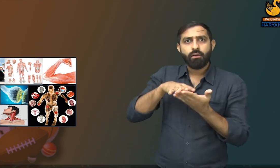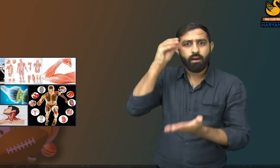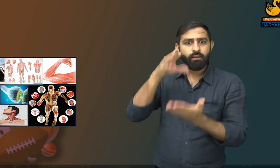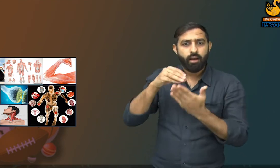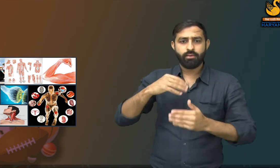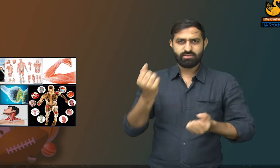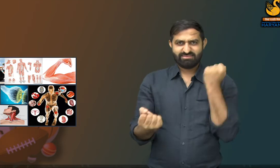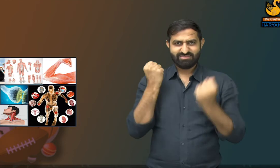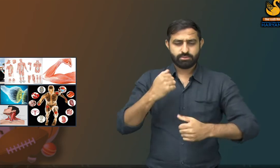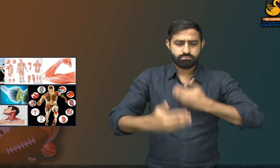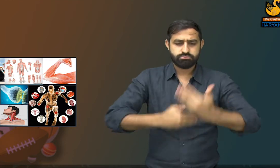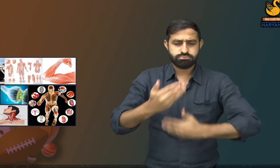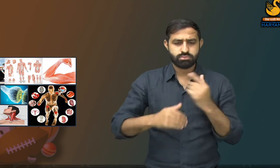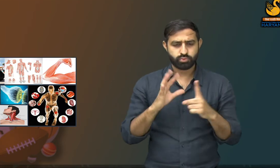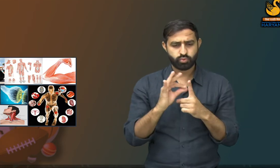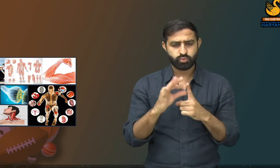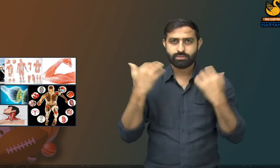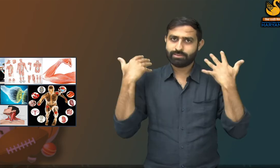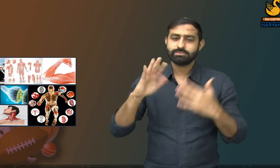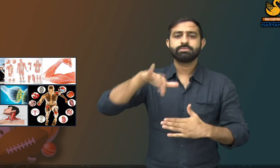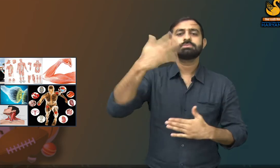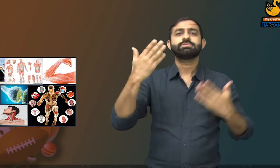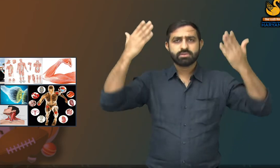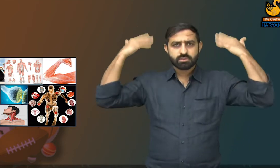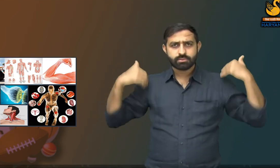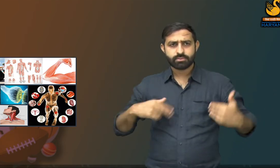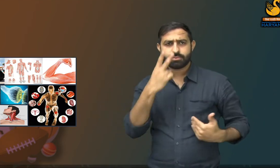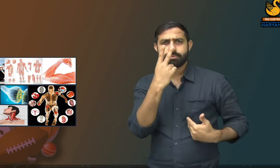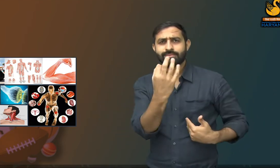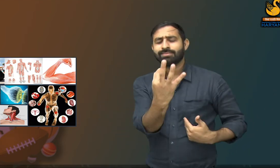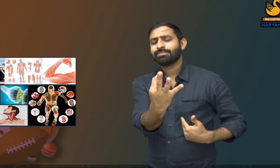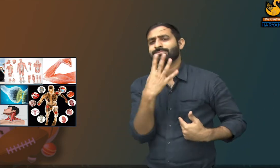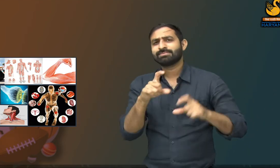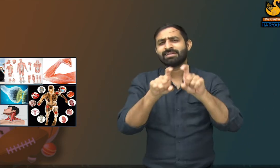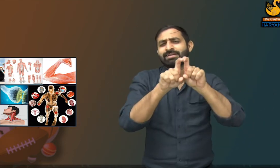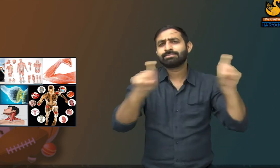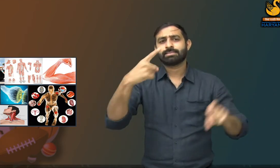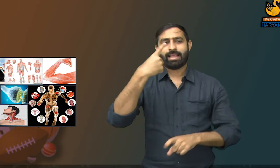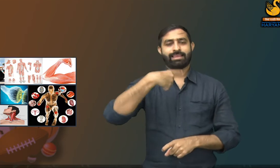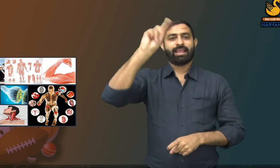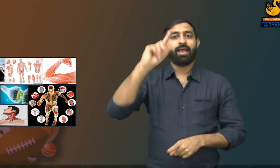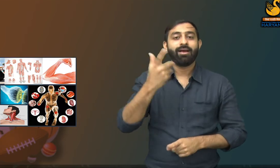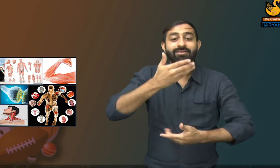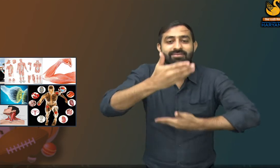doing proper exercises. If we do it correctly then it will build up our fitness and muscle tone.